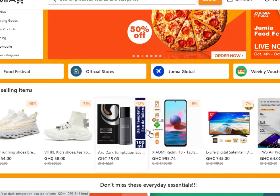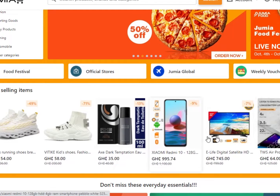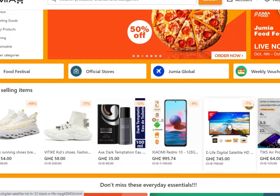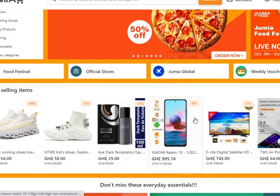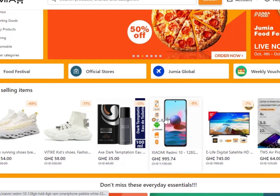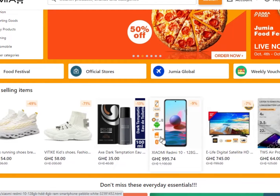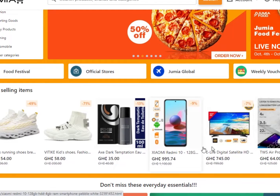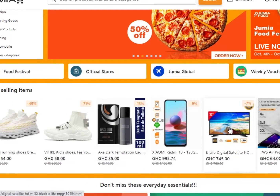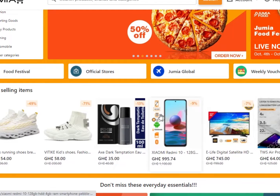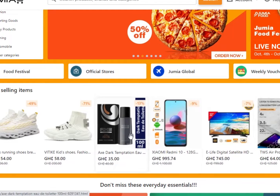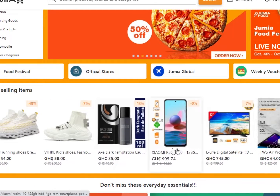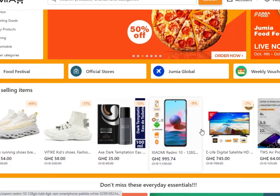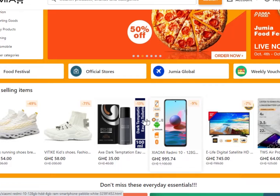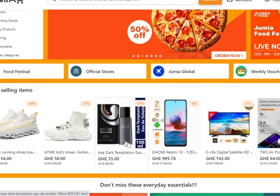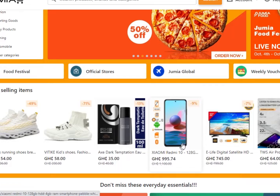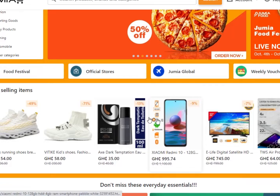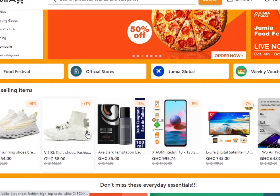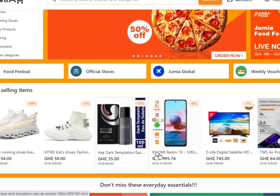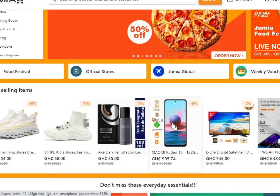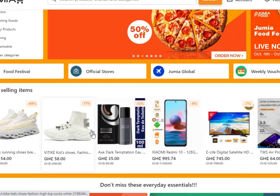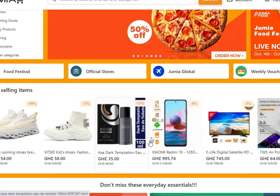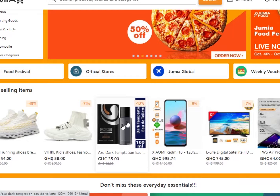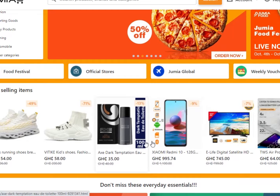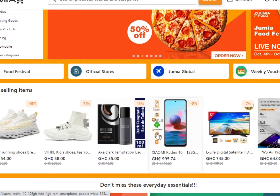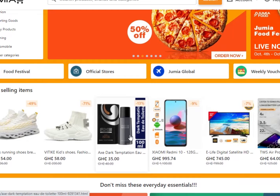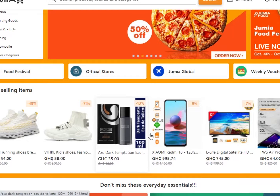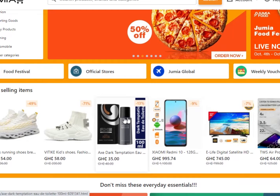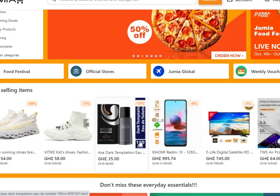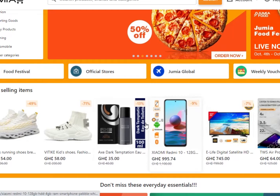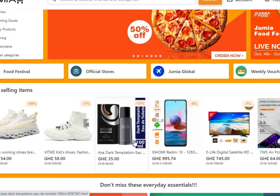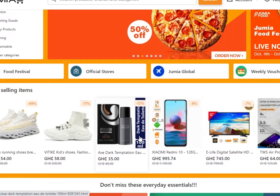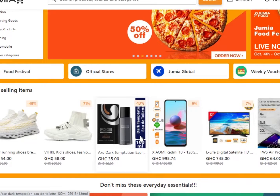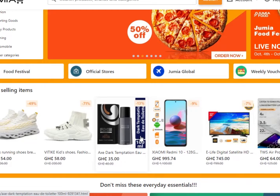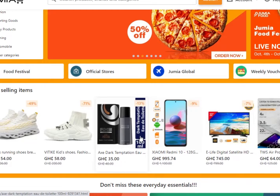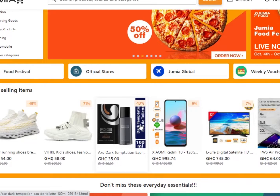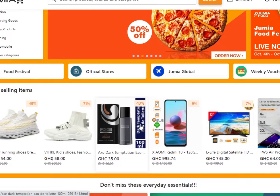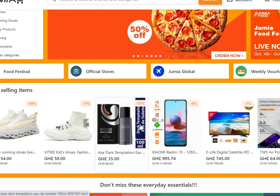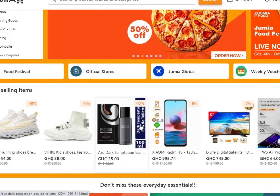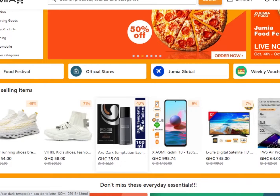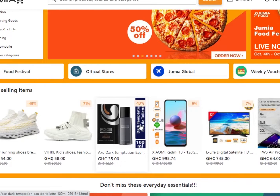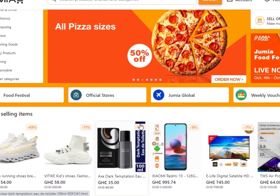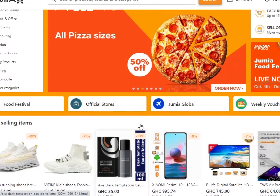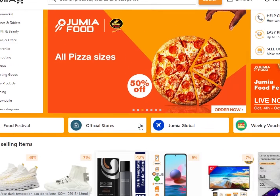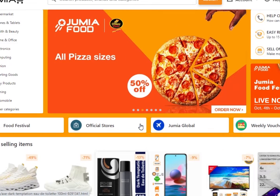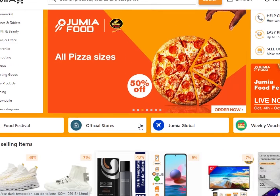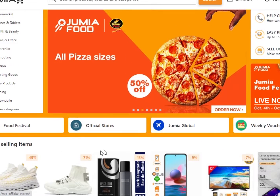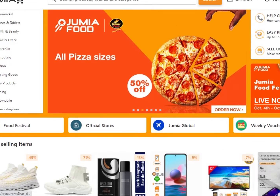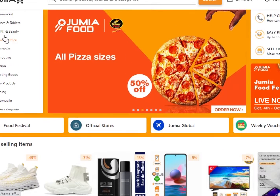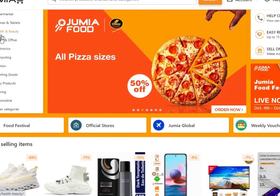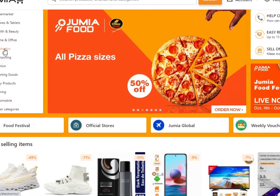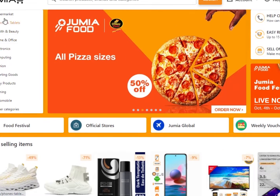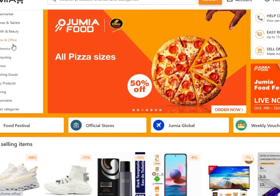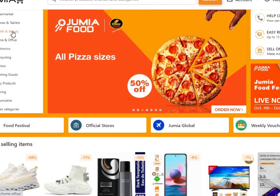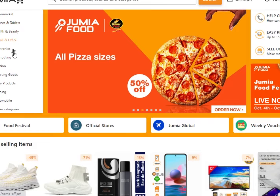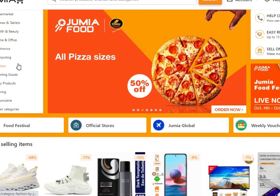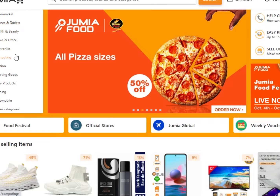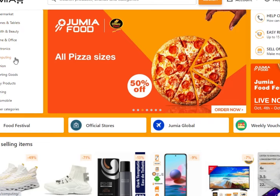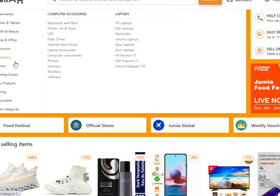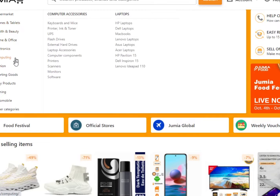see what is in this list or what is in this category which is very good so multiple navigations first of all a navigation